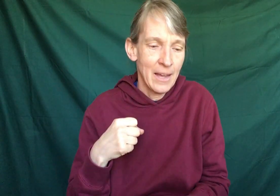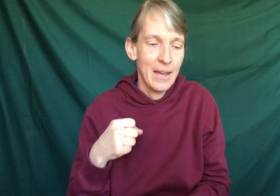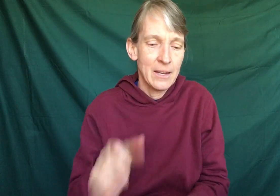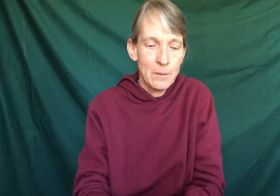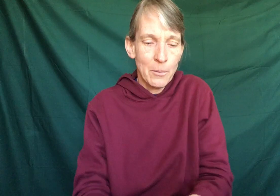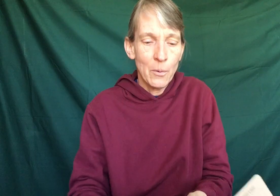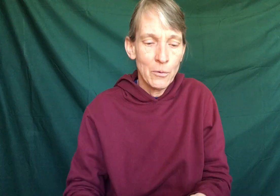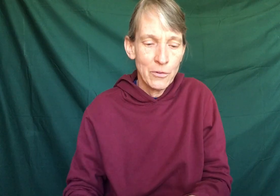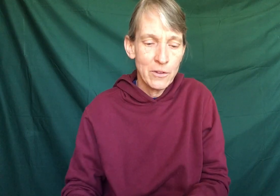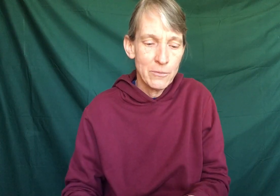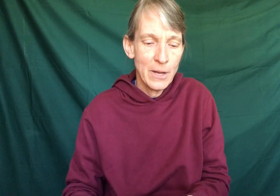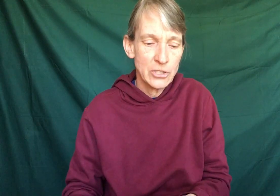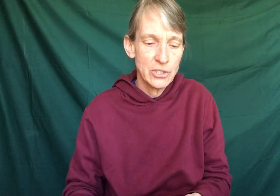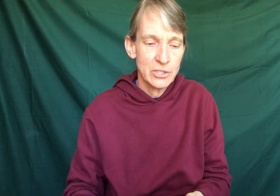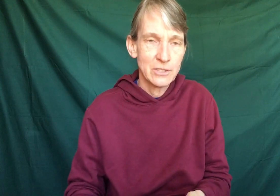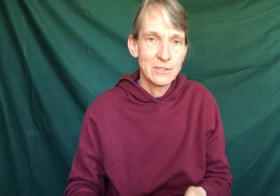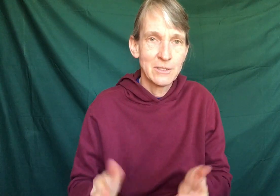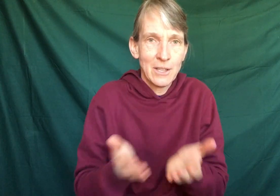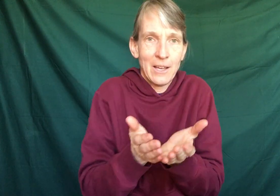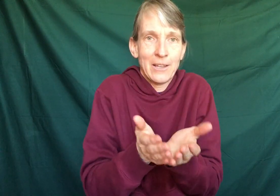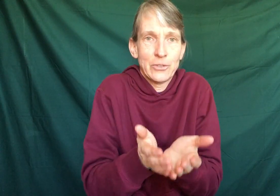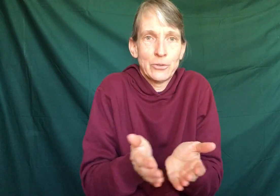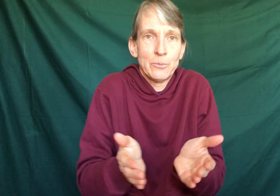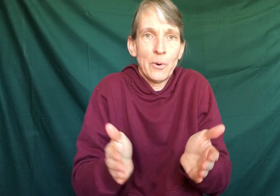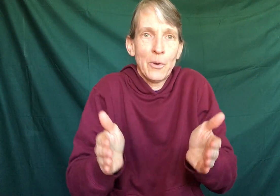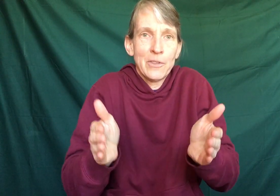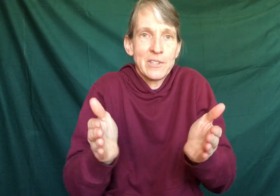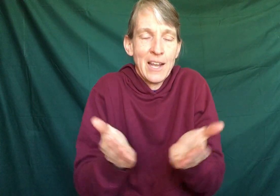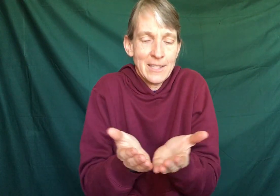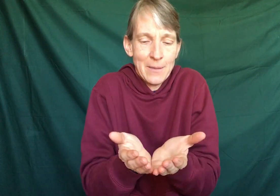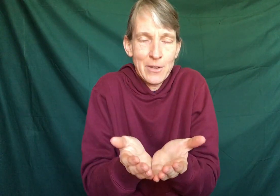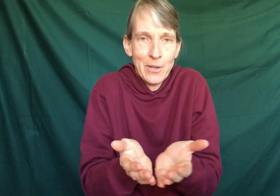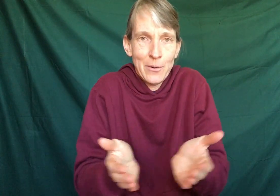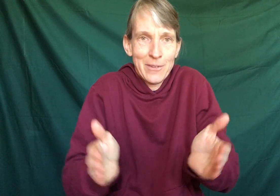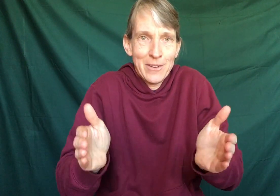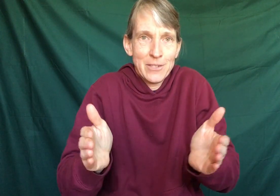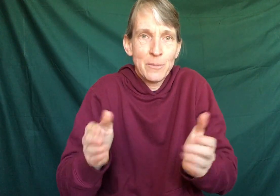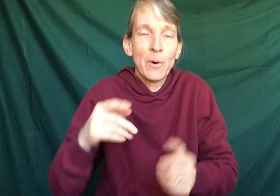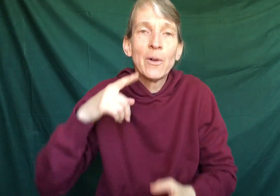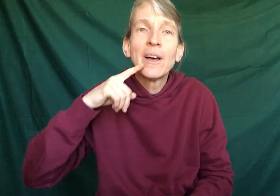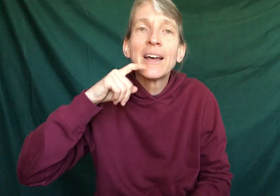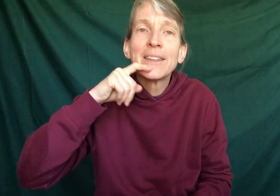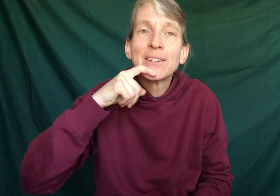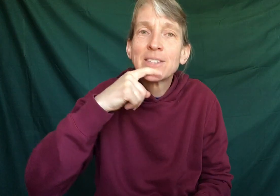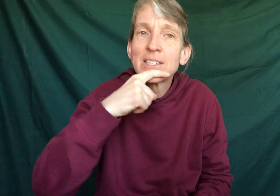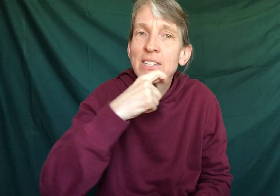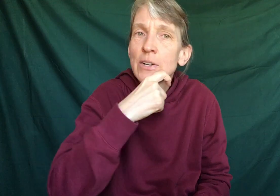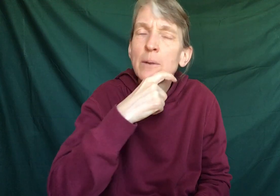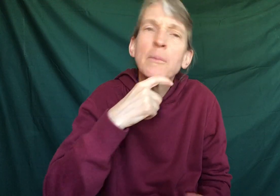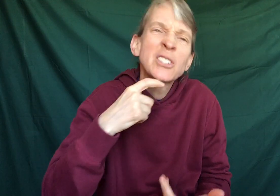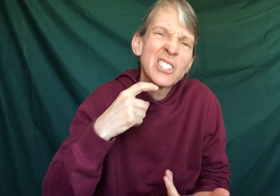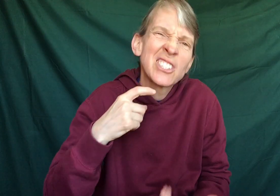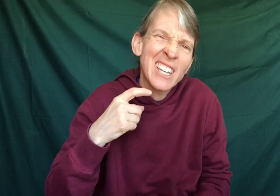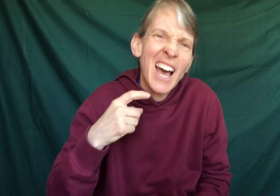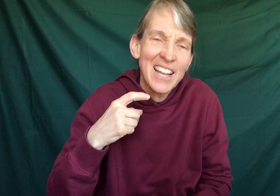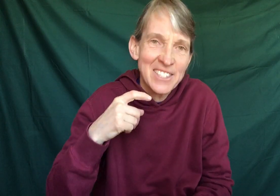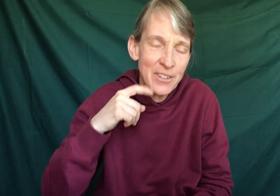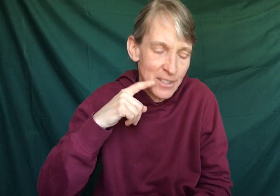And a bowl full of mush. I showed you bowl in the snack time video. There's the bowl, and there's the cereal. Mush is like hot cereal,